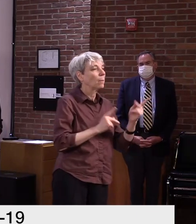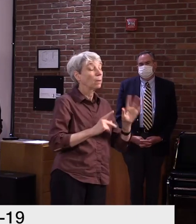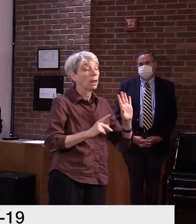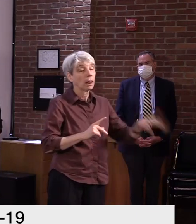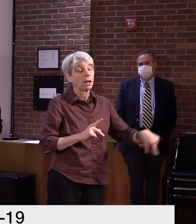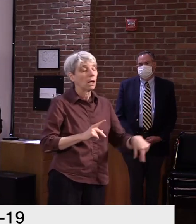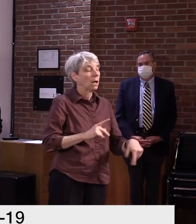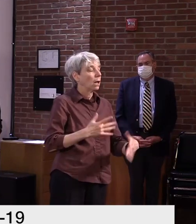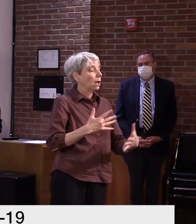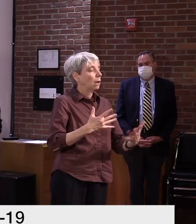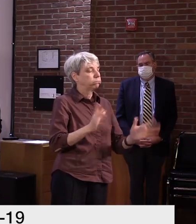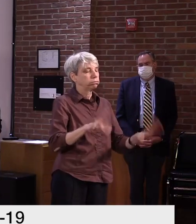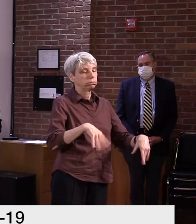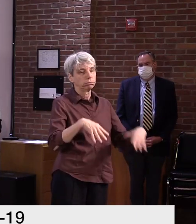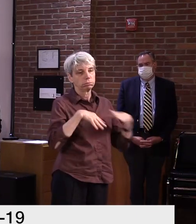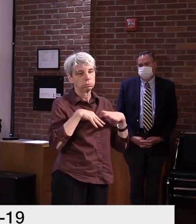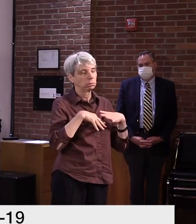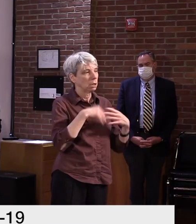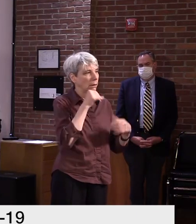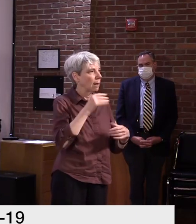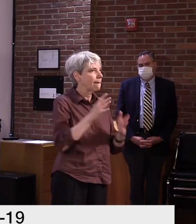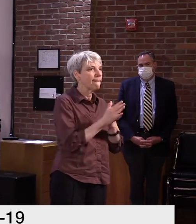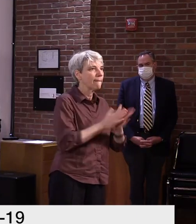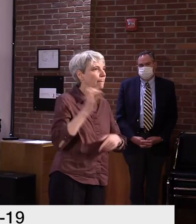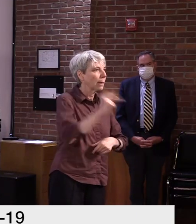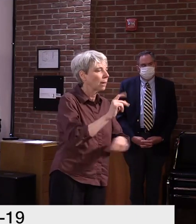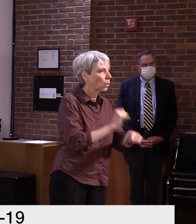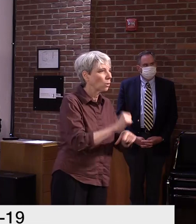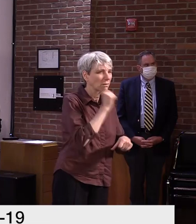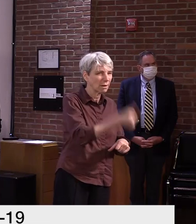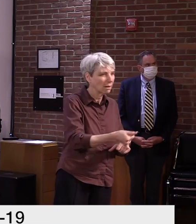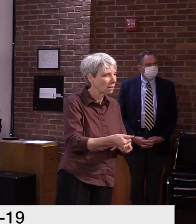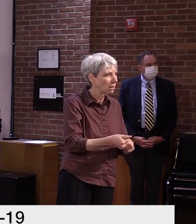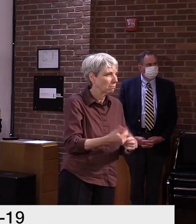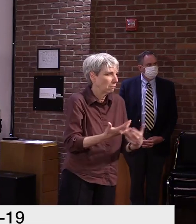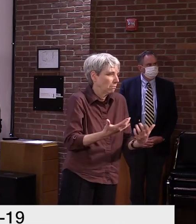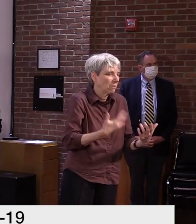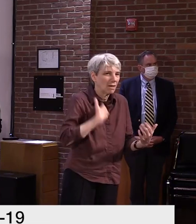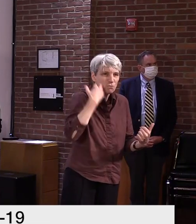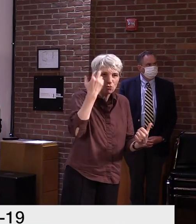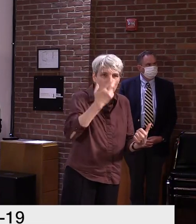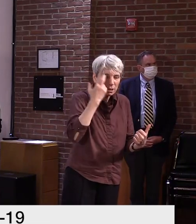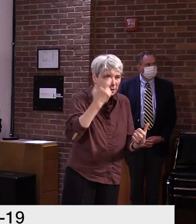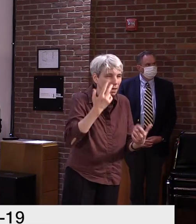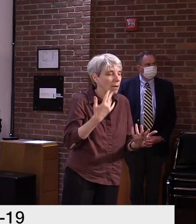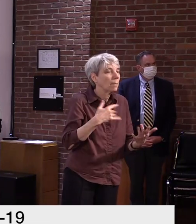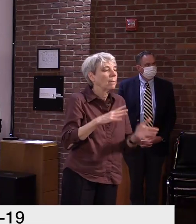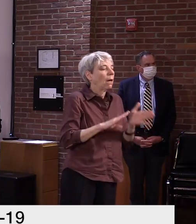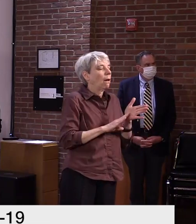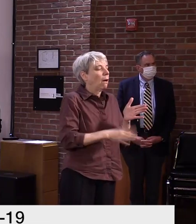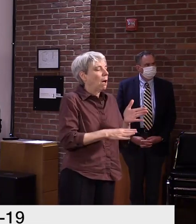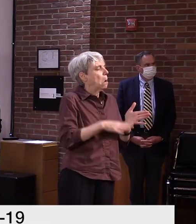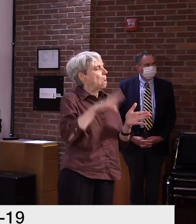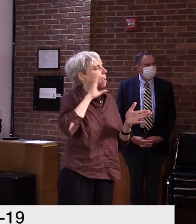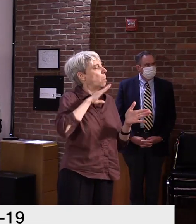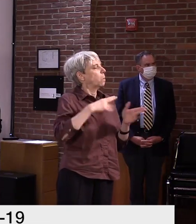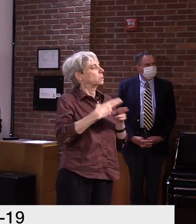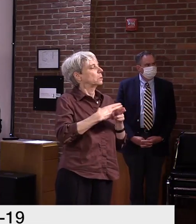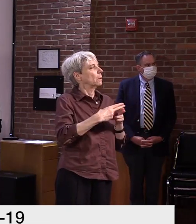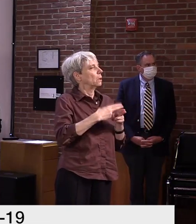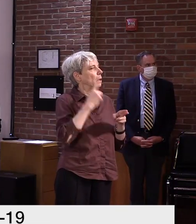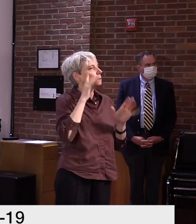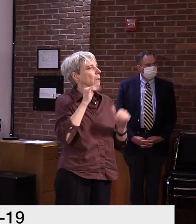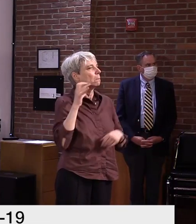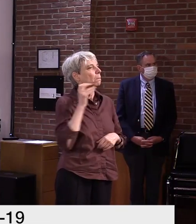looking for work during this period because they, in many cases, are temporarily displaced due to